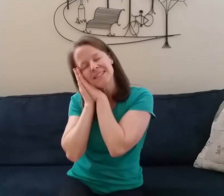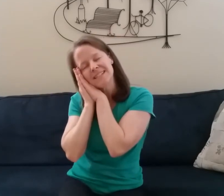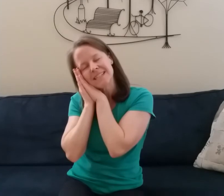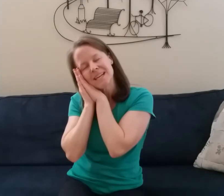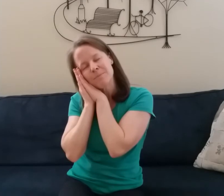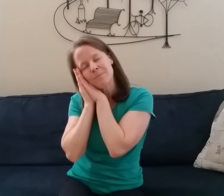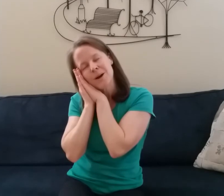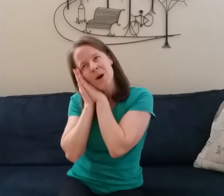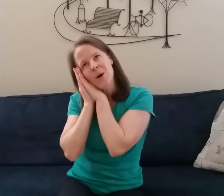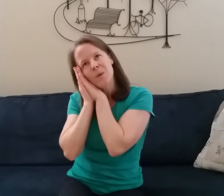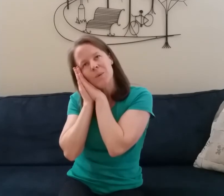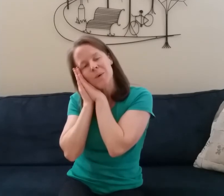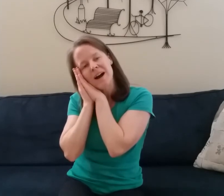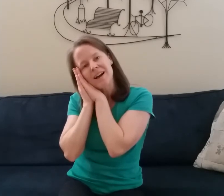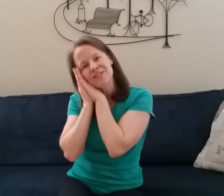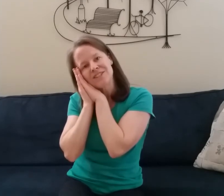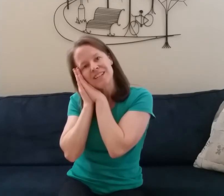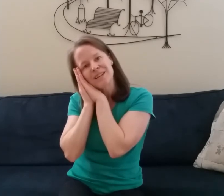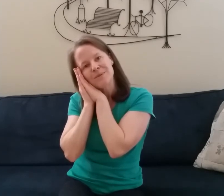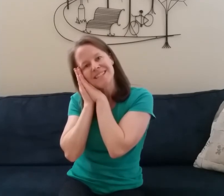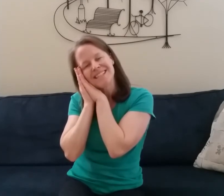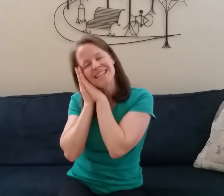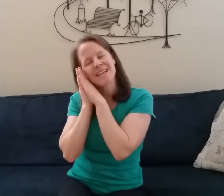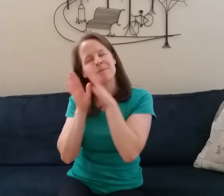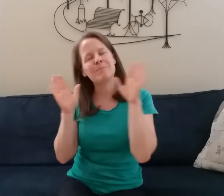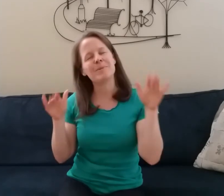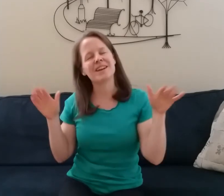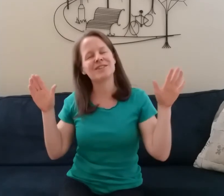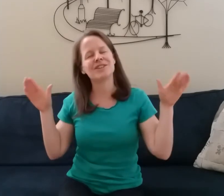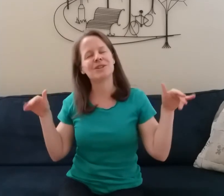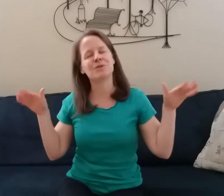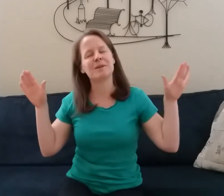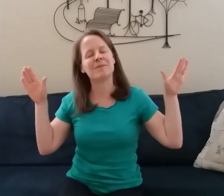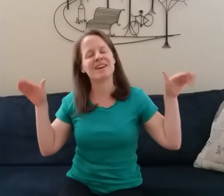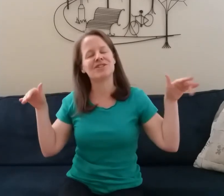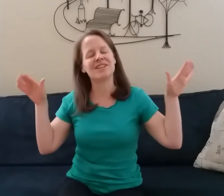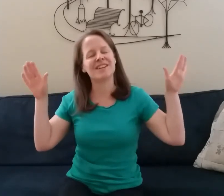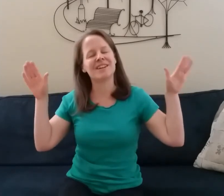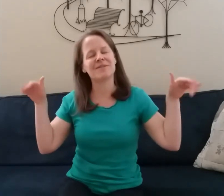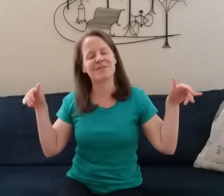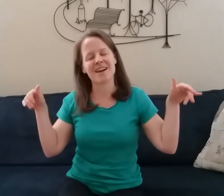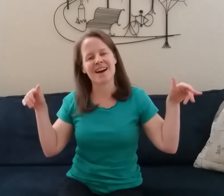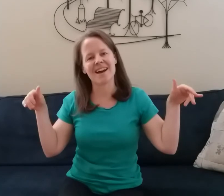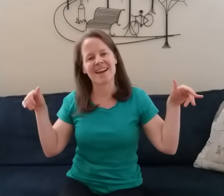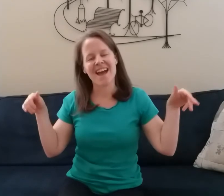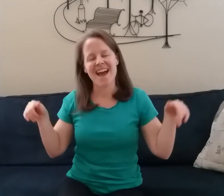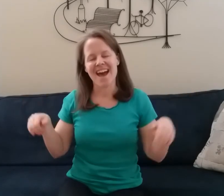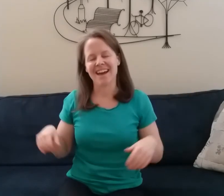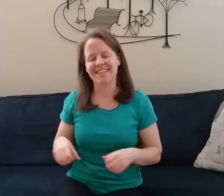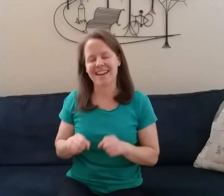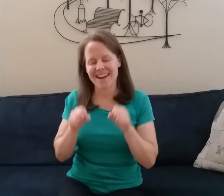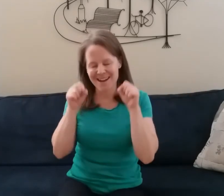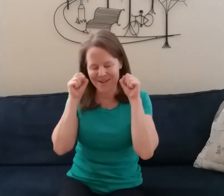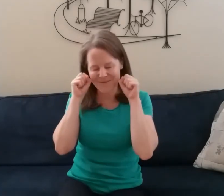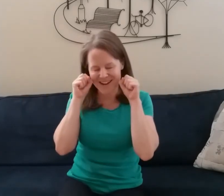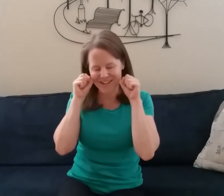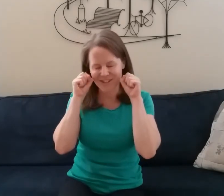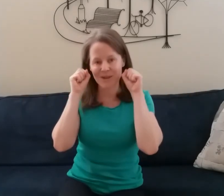asleep. While she was sleeping, she dreamed that she could fly, and later when she